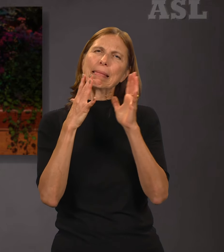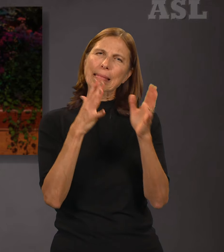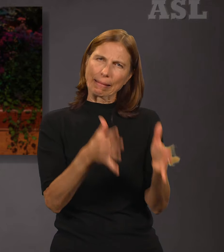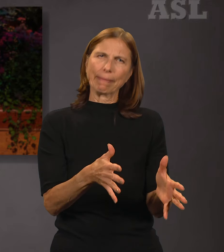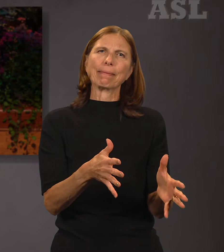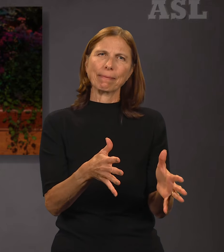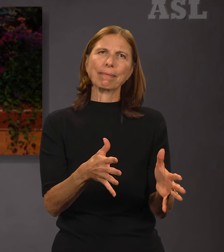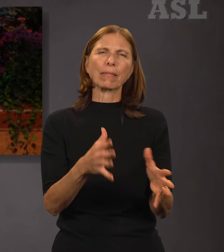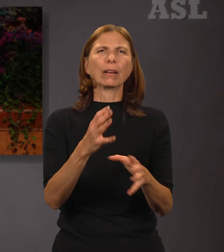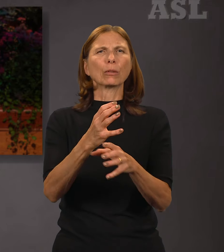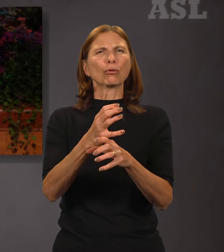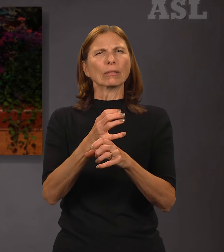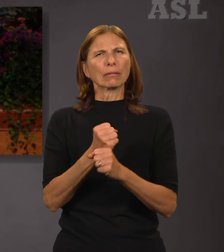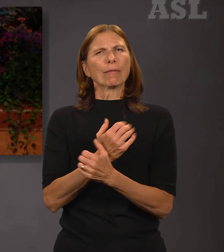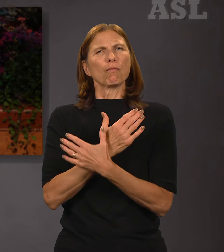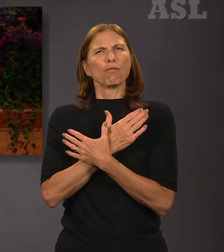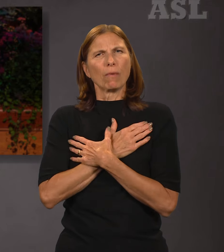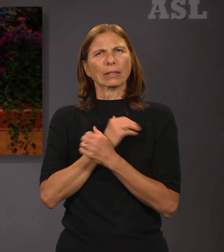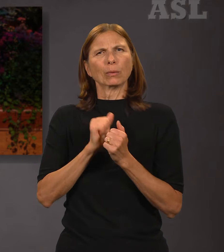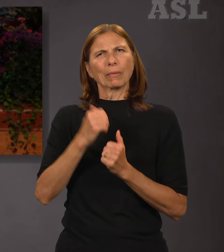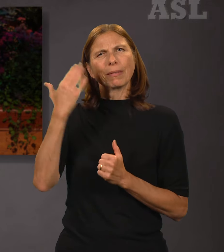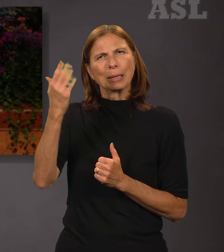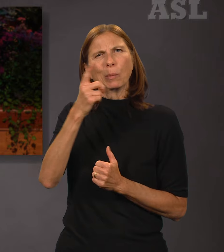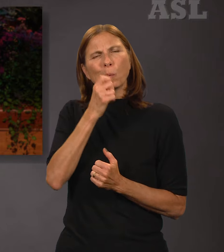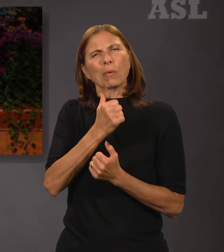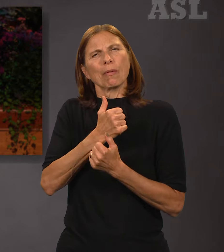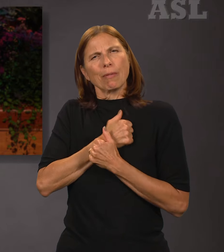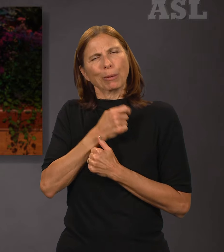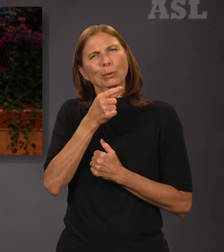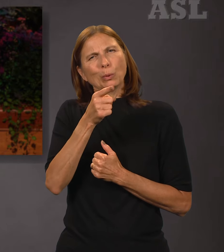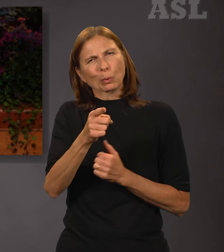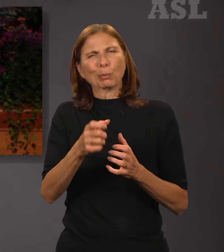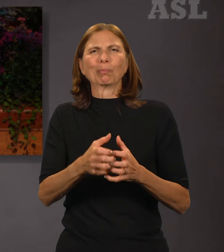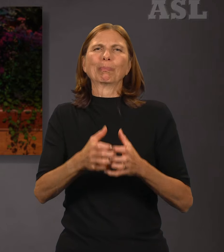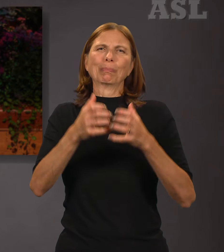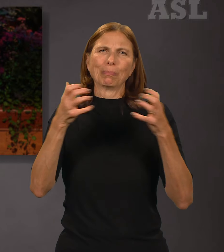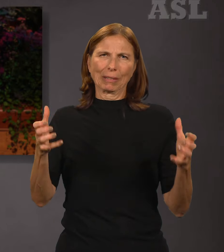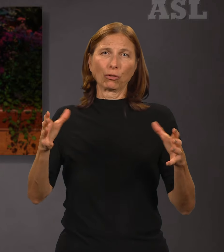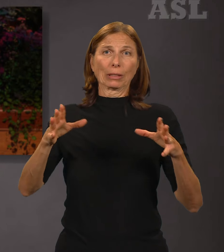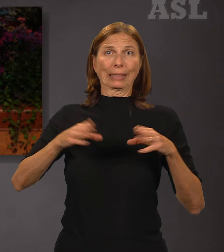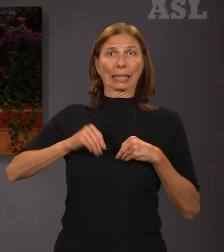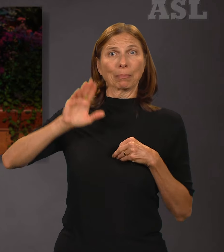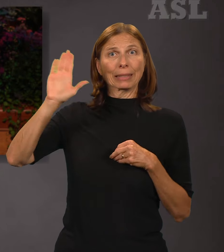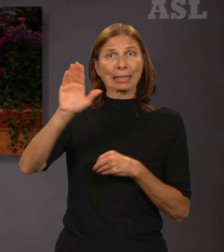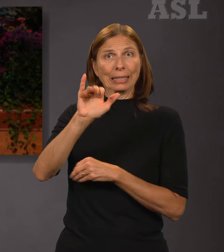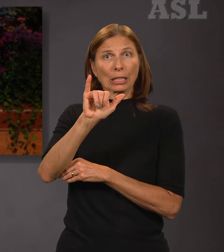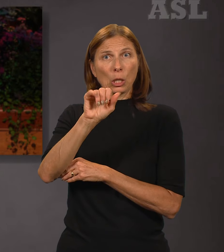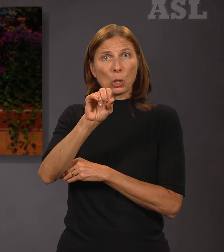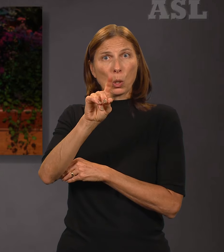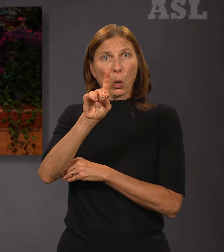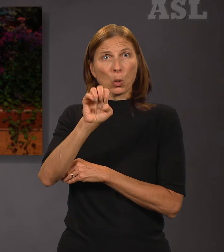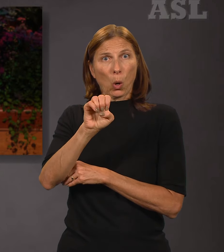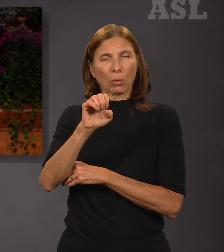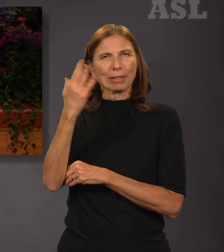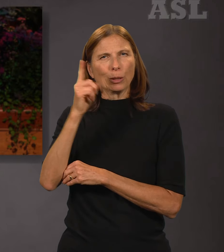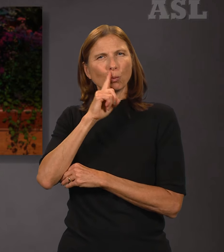rest in Him who loves you most. Take His yoke upon you, for He is gentle and lowly in heart.